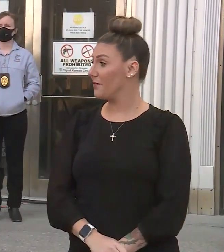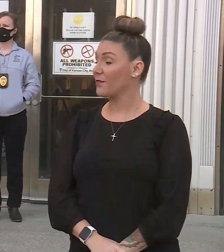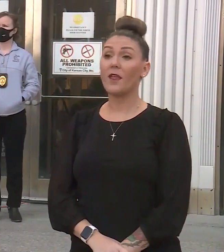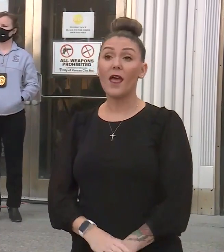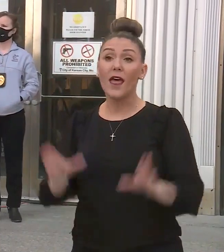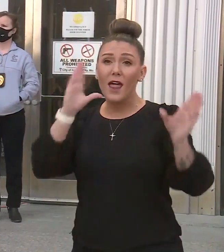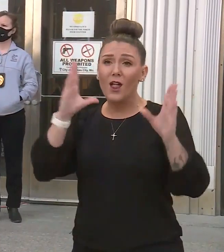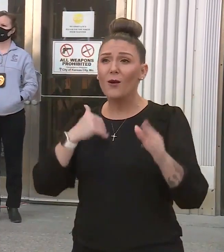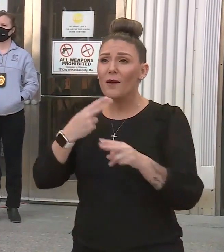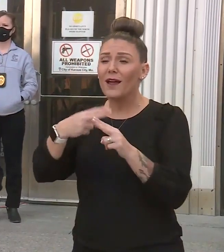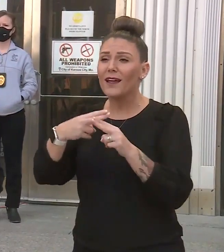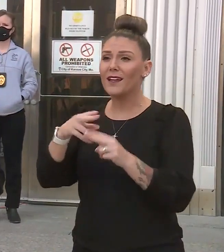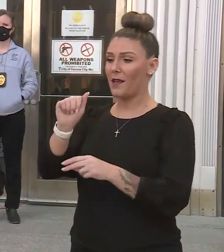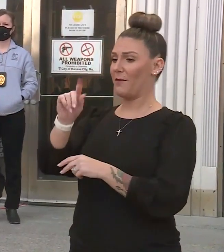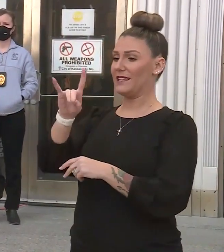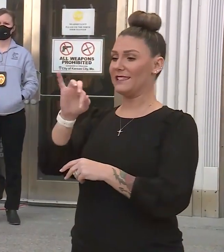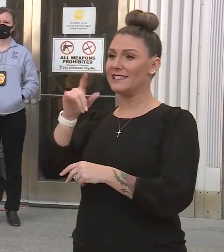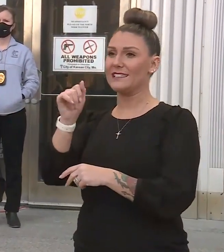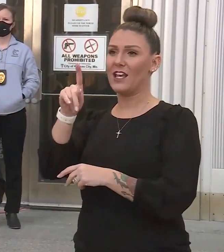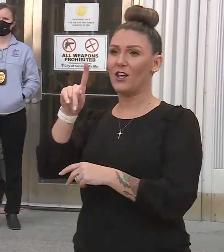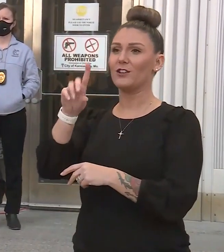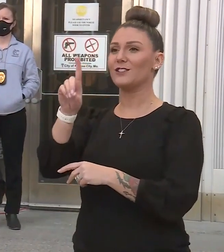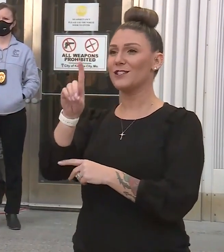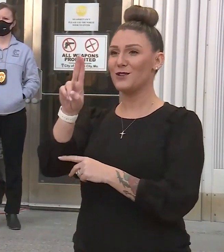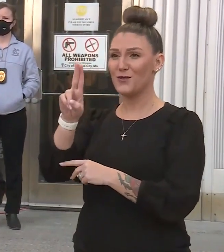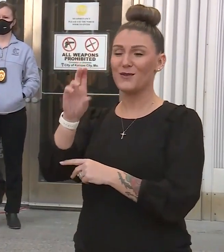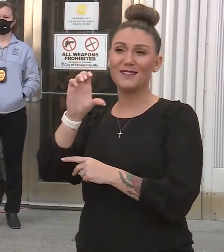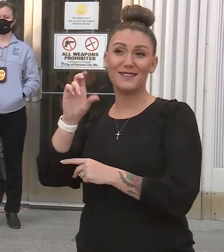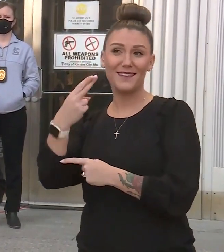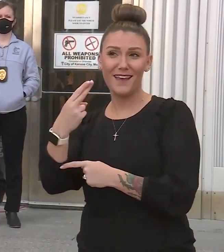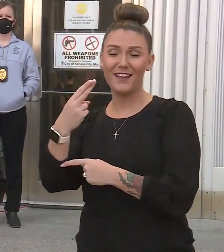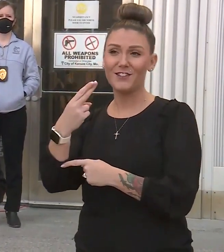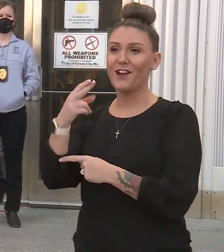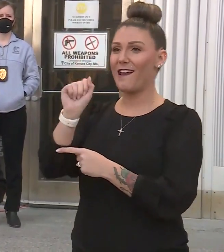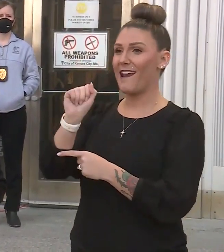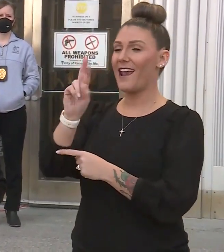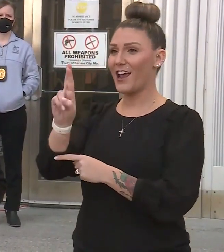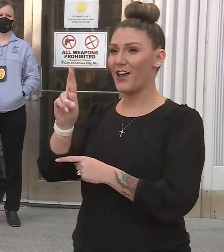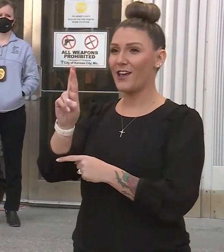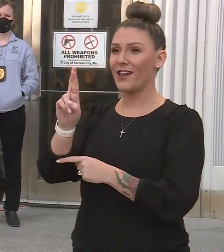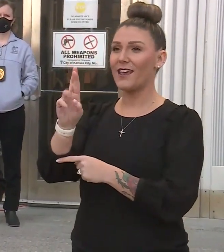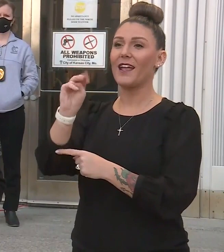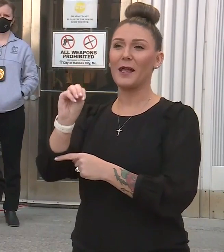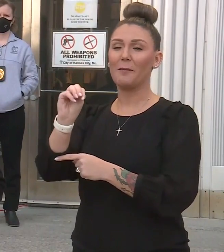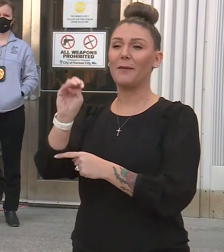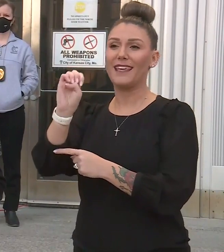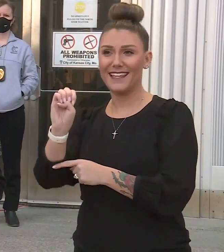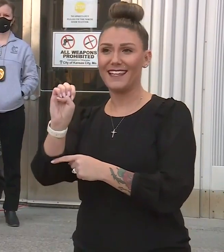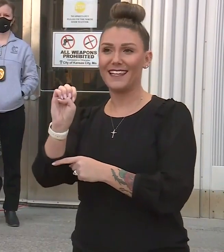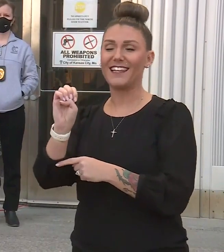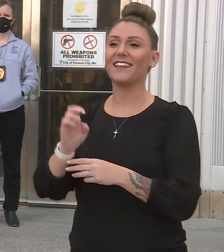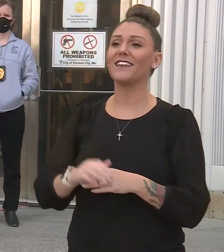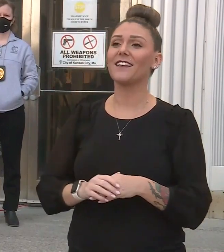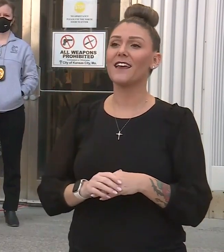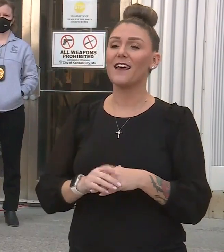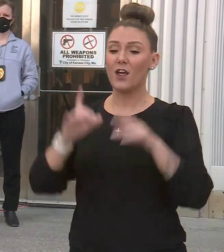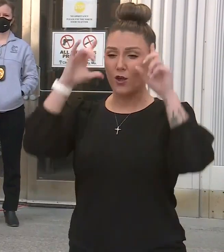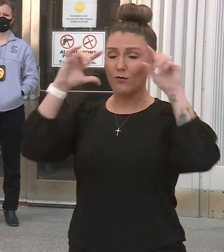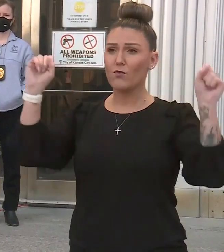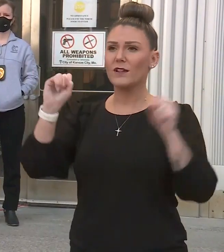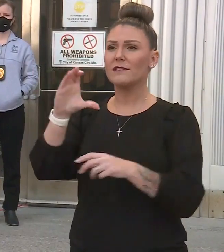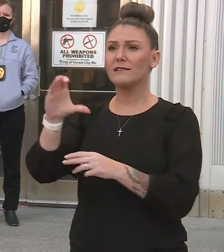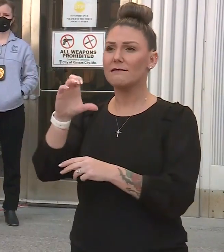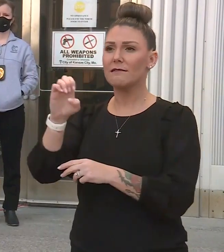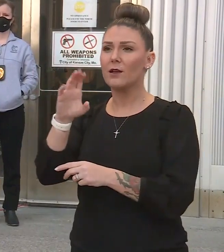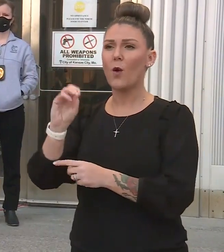Hello. My name is Adele Ducharme, D-U-C-H-A-R-M-E, and I am the President and